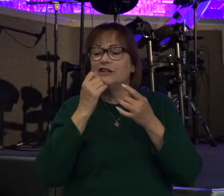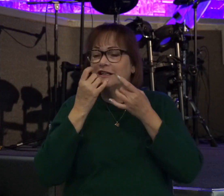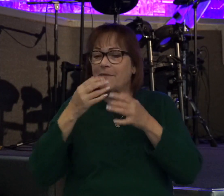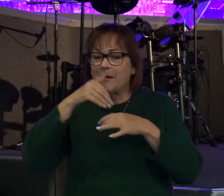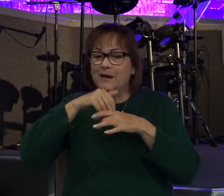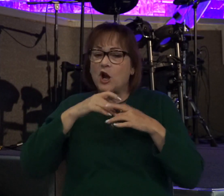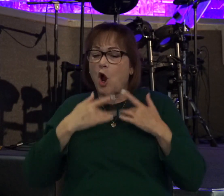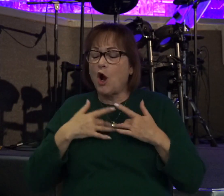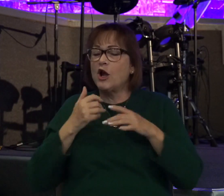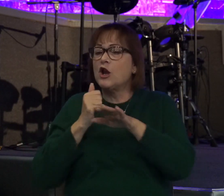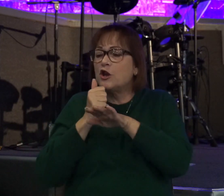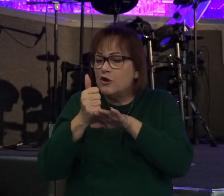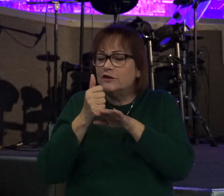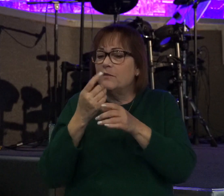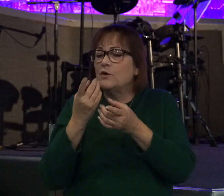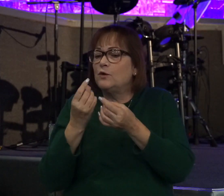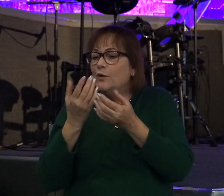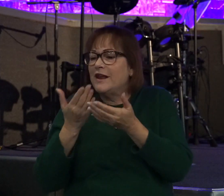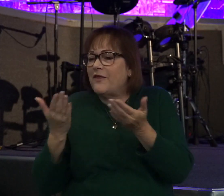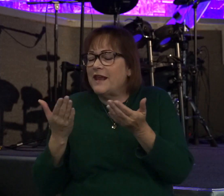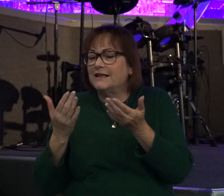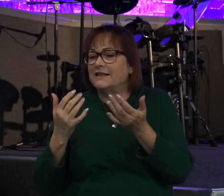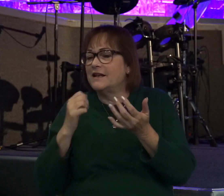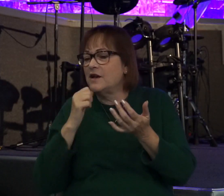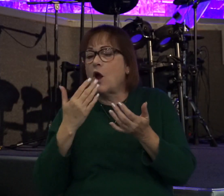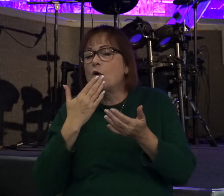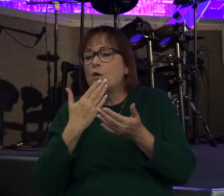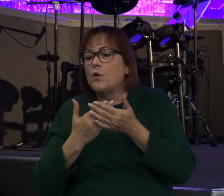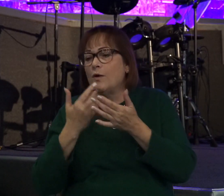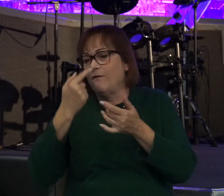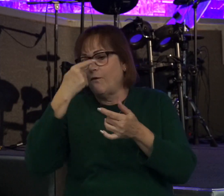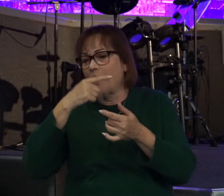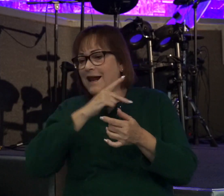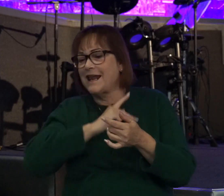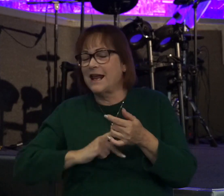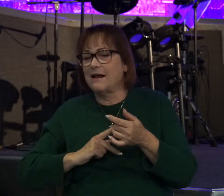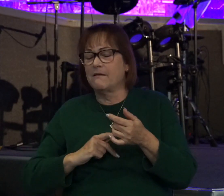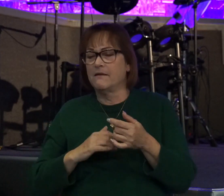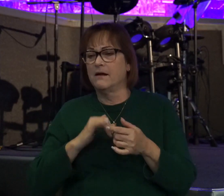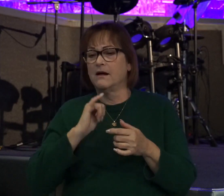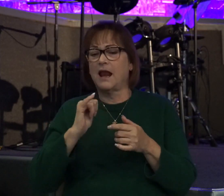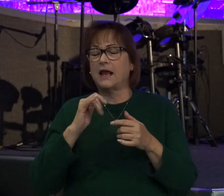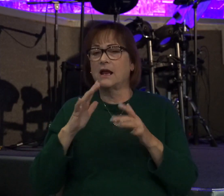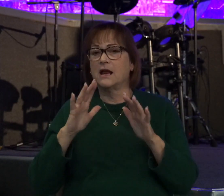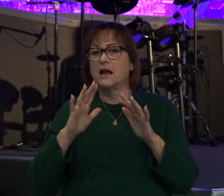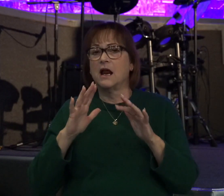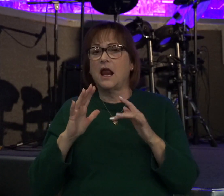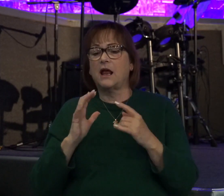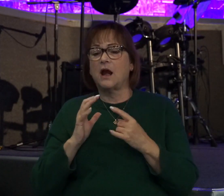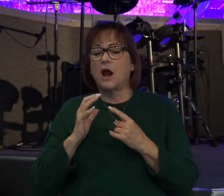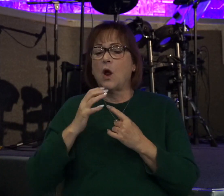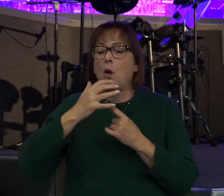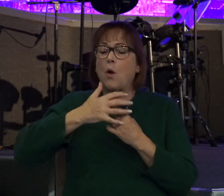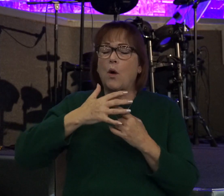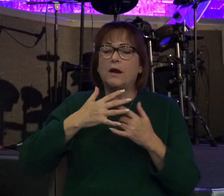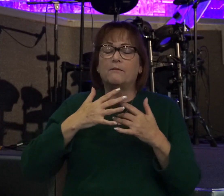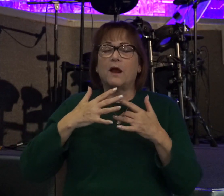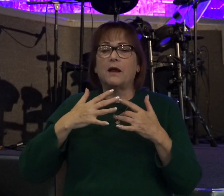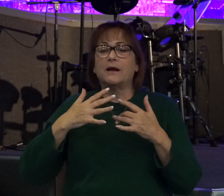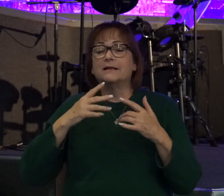accused him of doing things unfitting of a king. Like wearing a linen ephod and laying aside his priestly garments. She